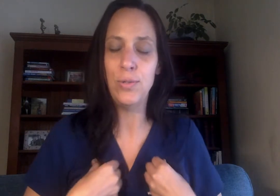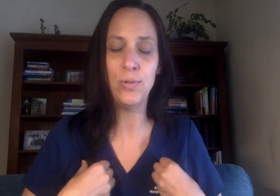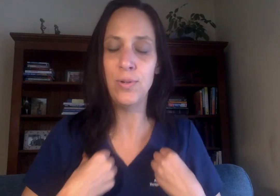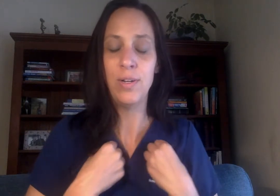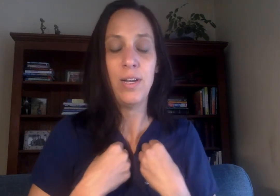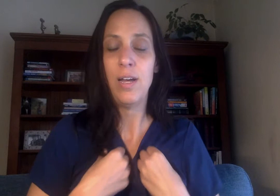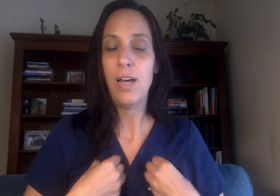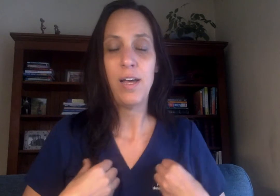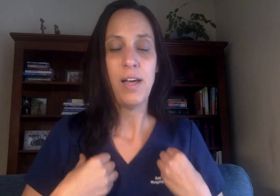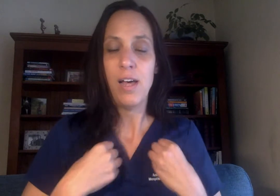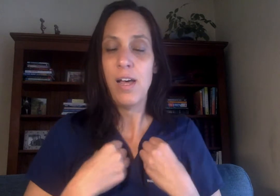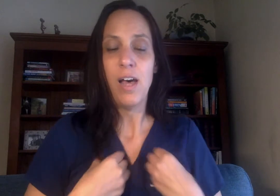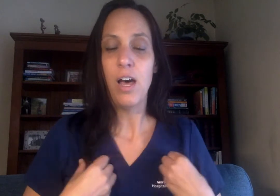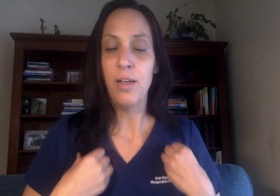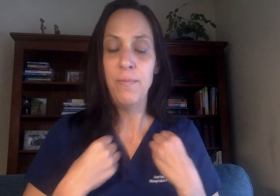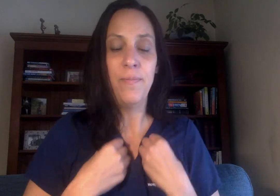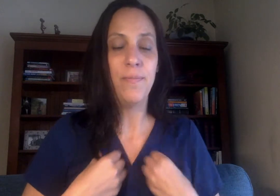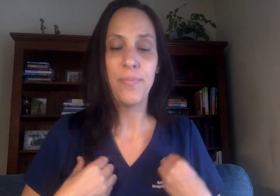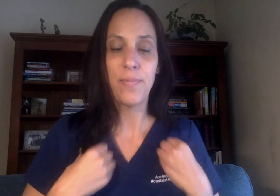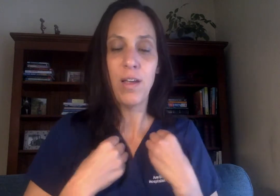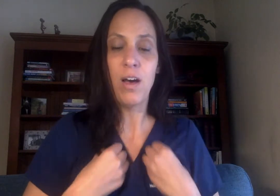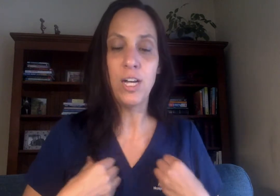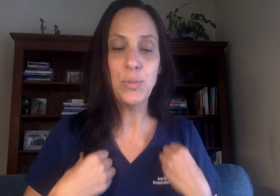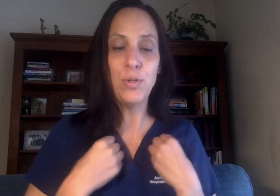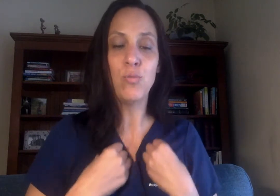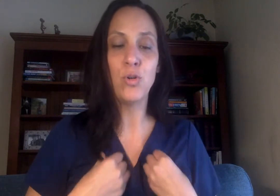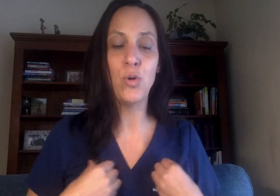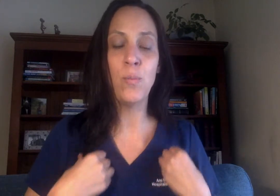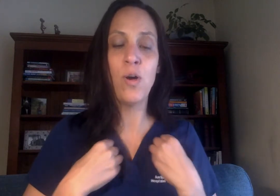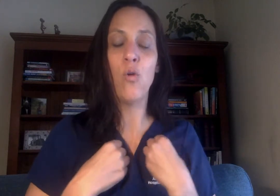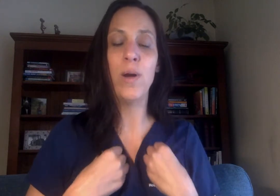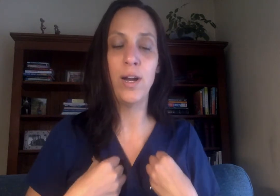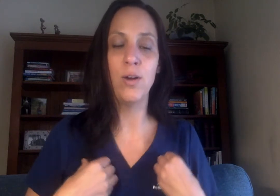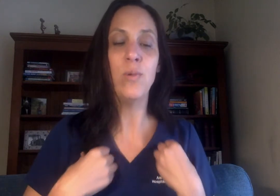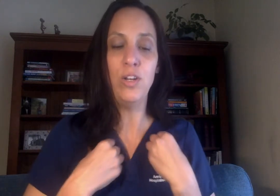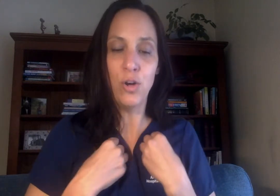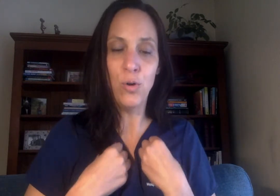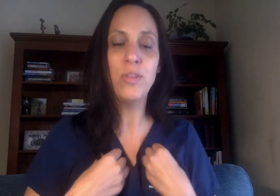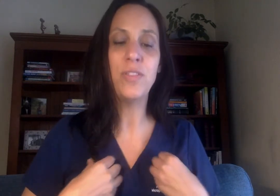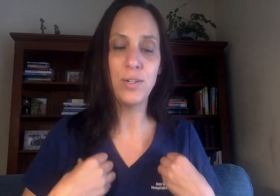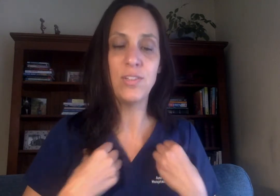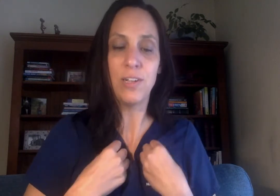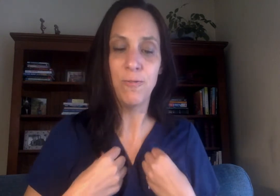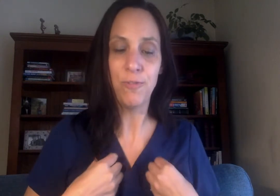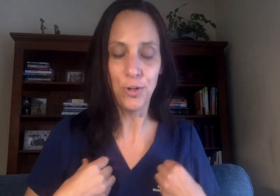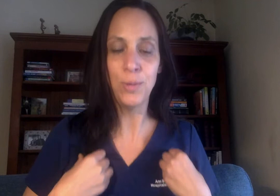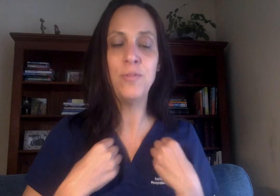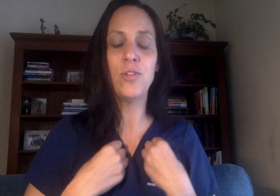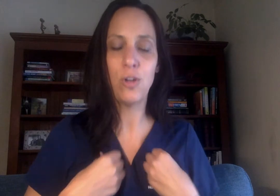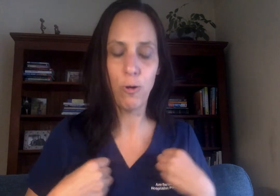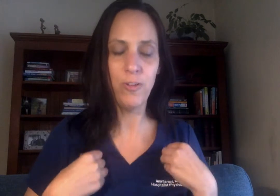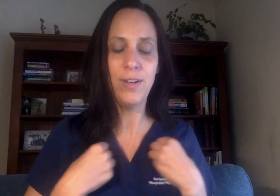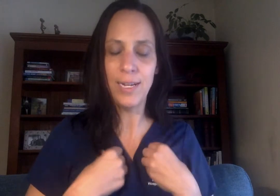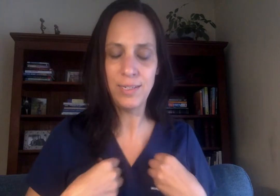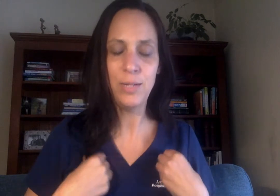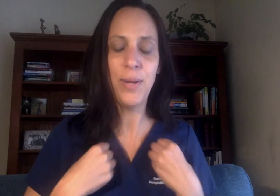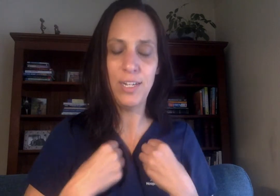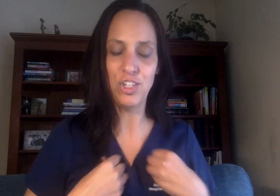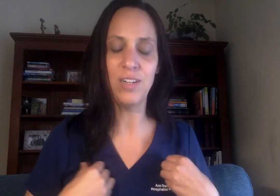a hospital room where we know that there is a confirmed COVID-19 patient